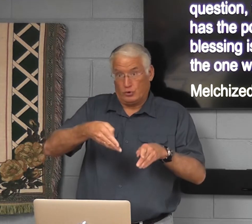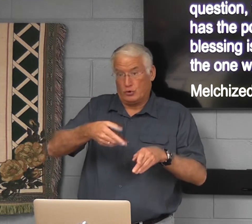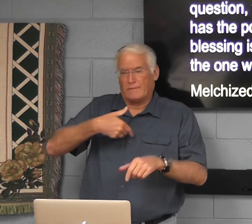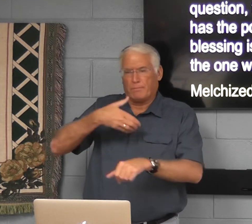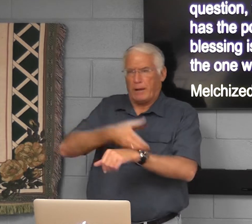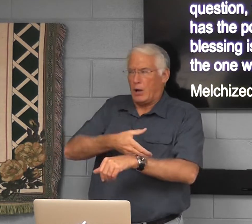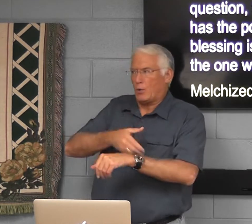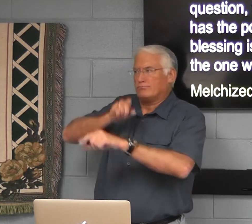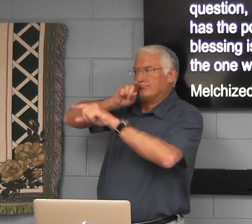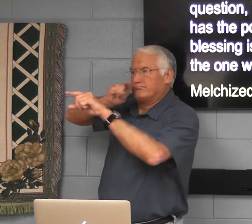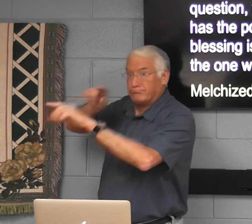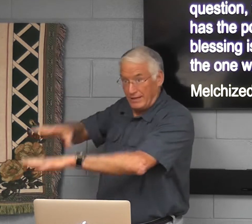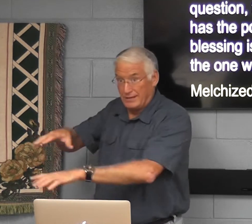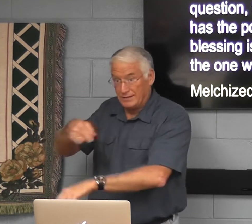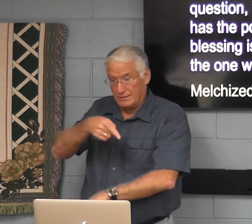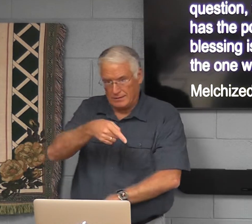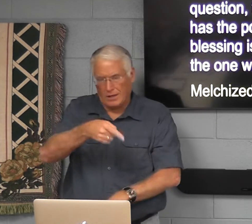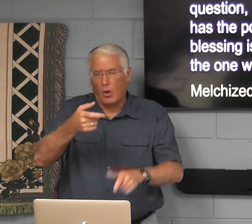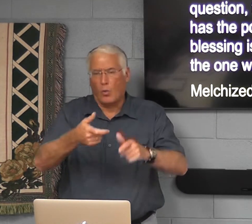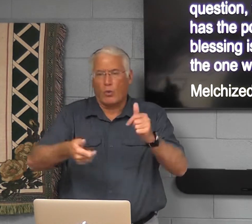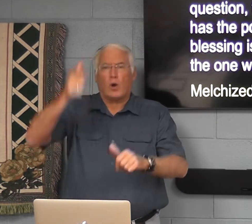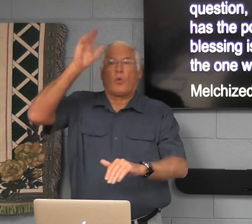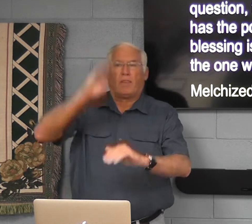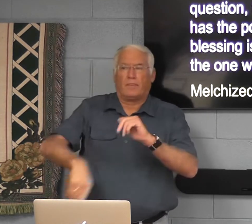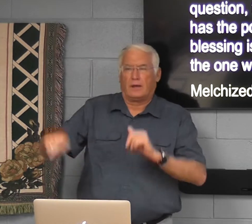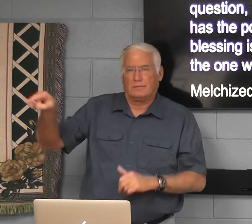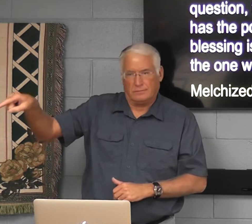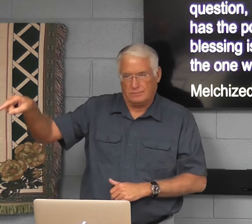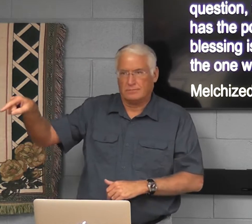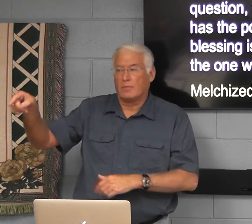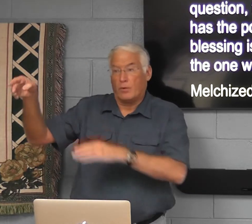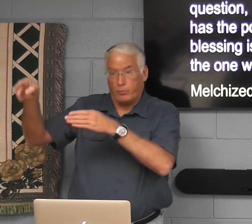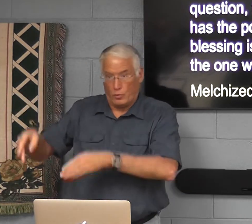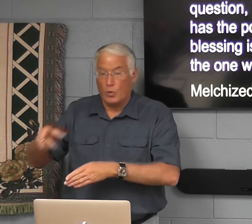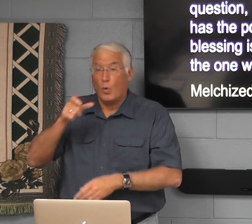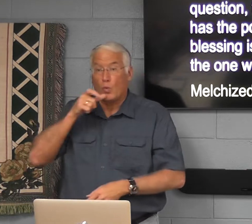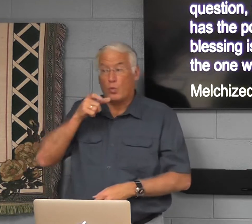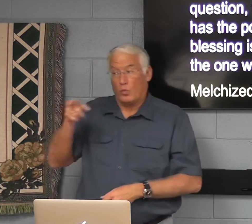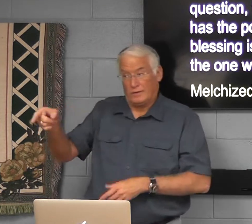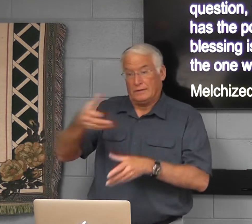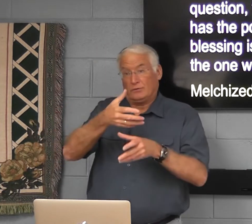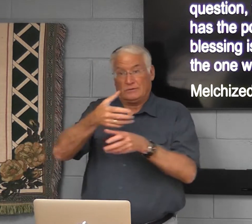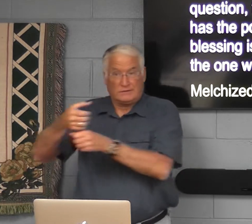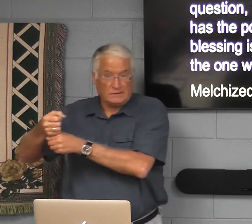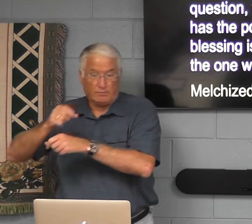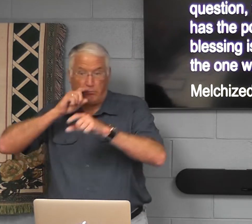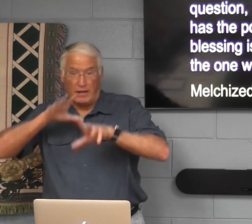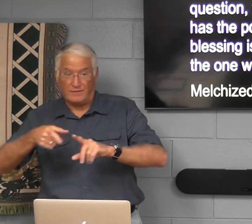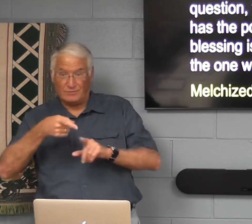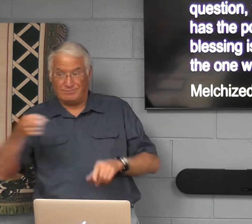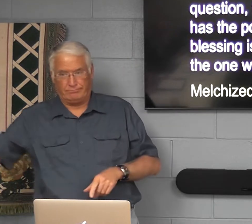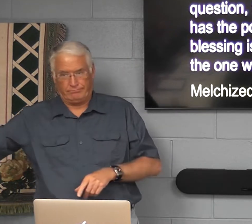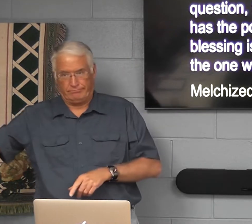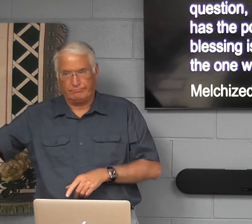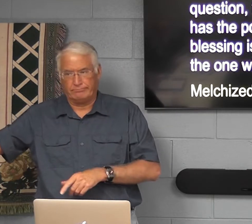So that person who blesses has power is greater than the one or the person who is receiving the blessing.